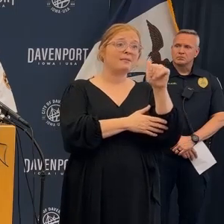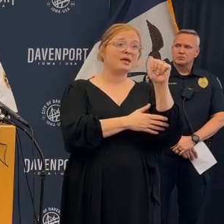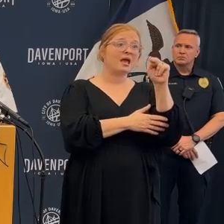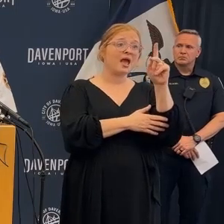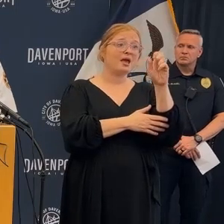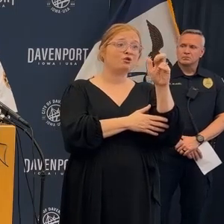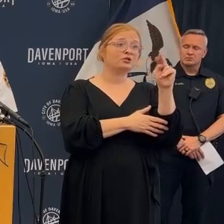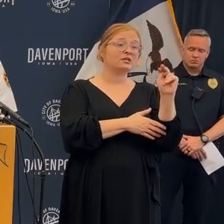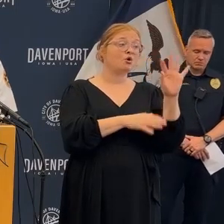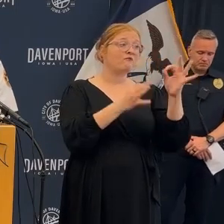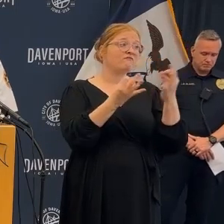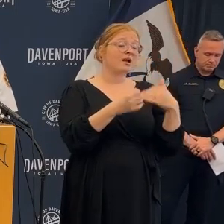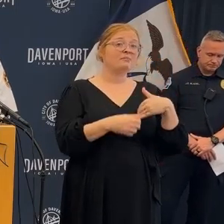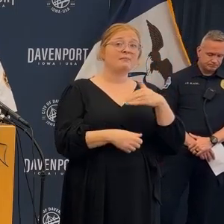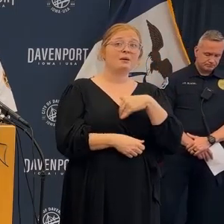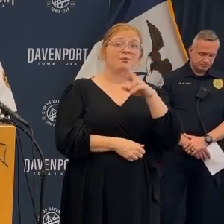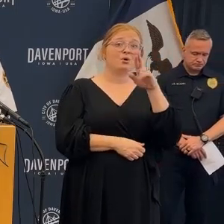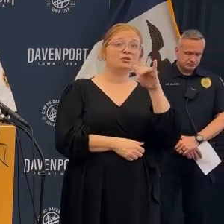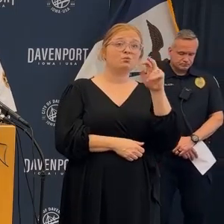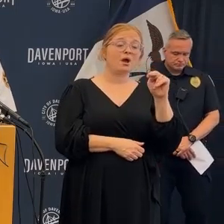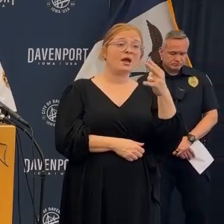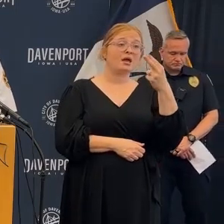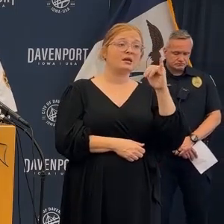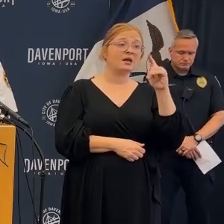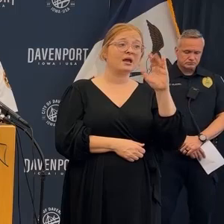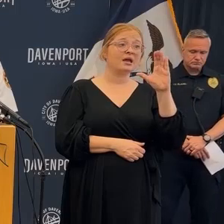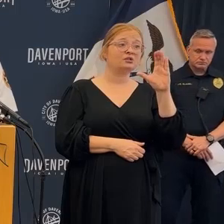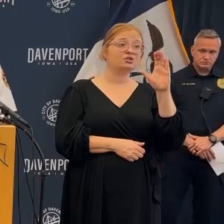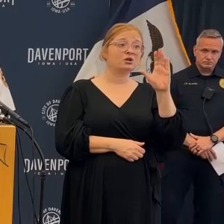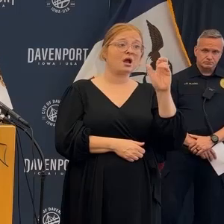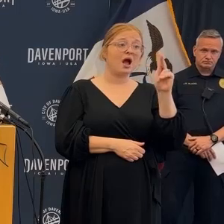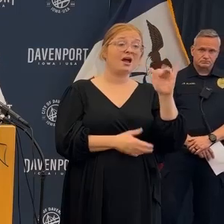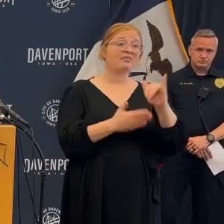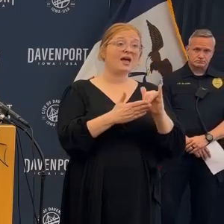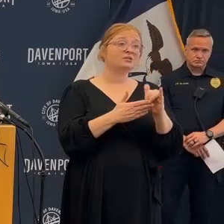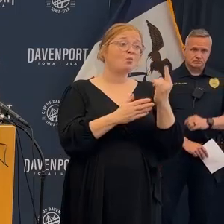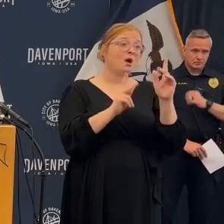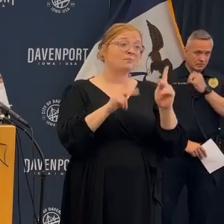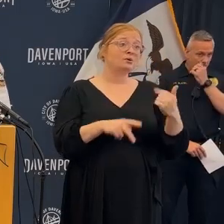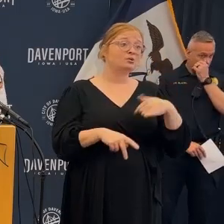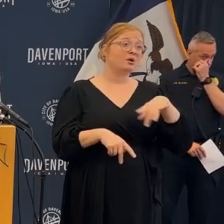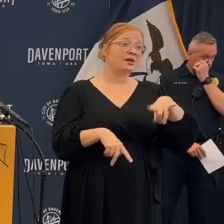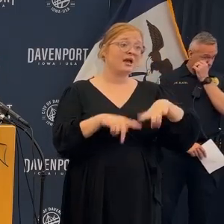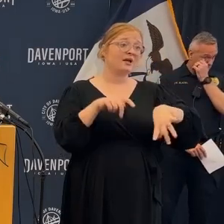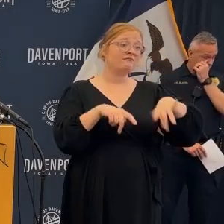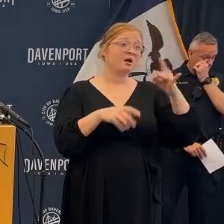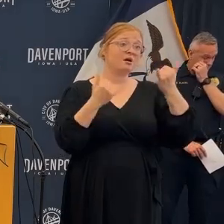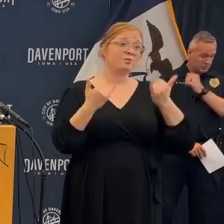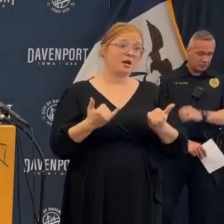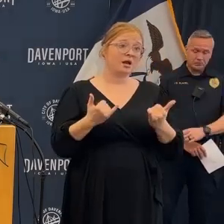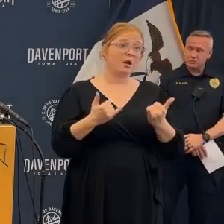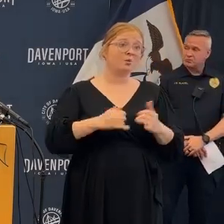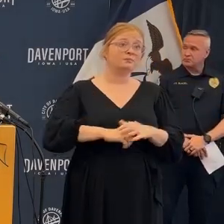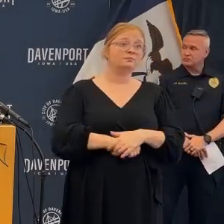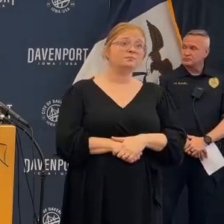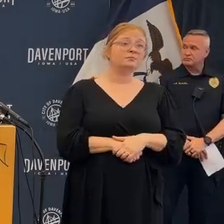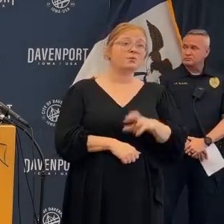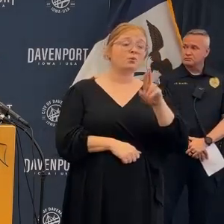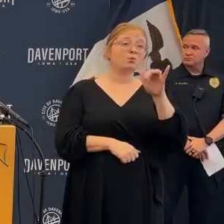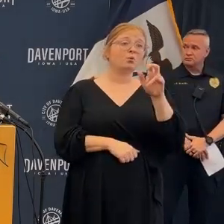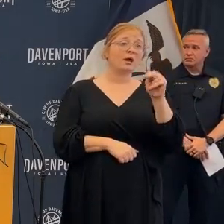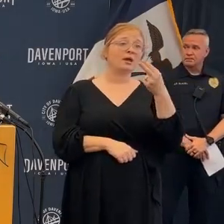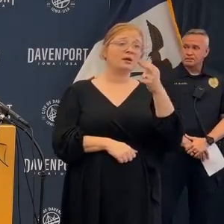Ms. Amy Anderson. She is a family member of Ryan Hitchcock. Mr. Hitchcock is one of our unaccounted for individuals at this time.